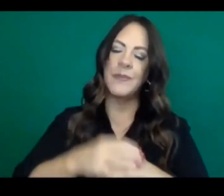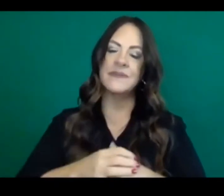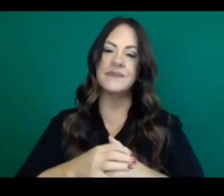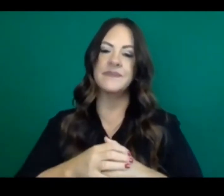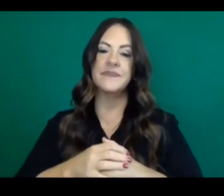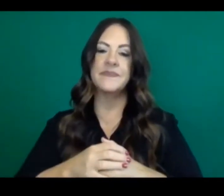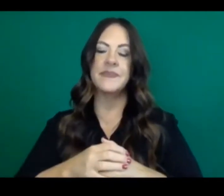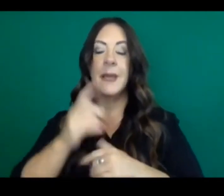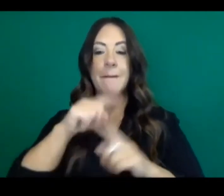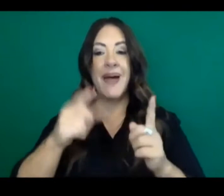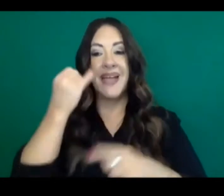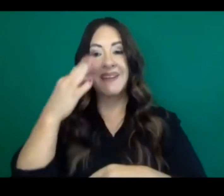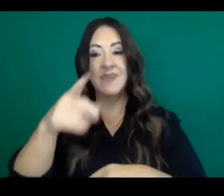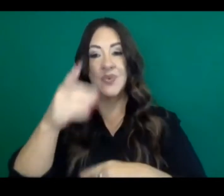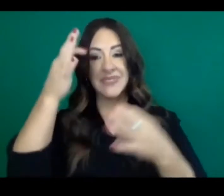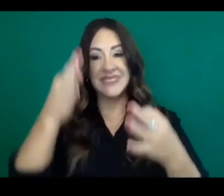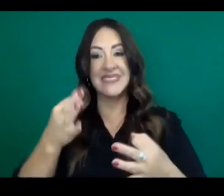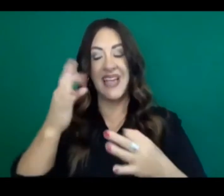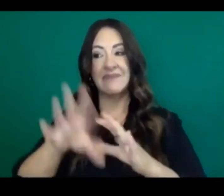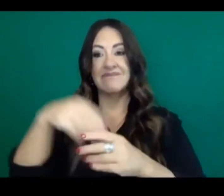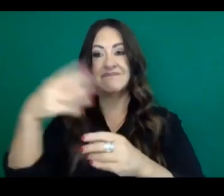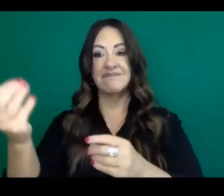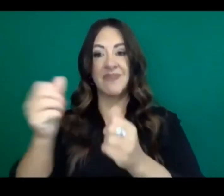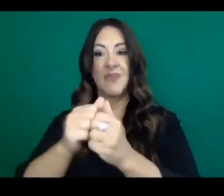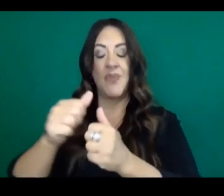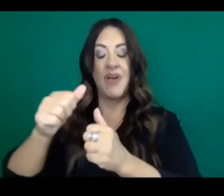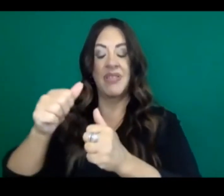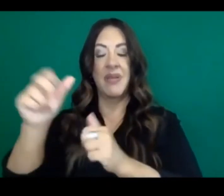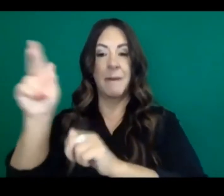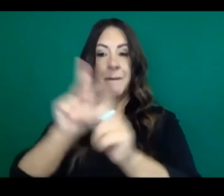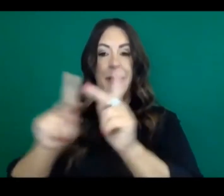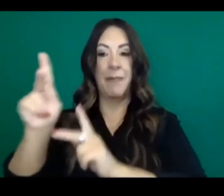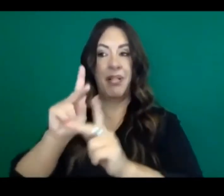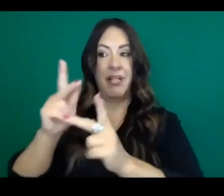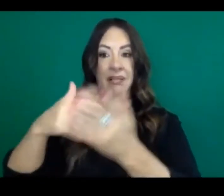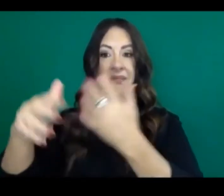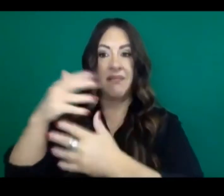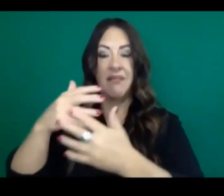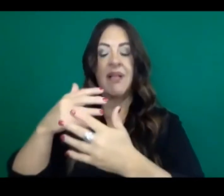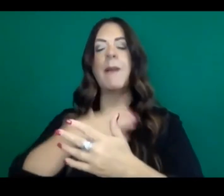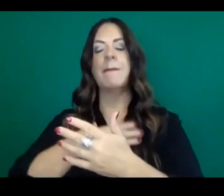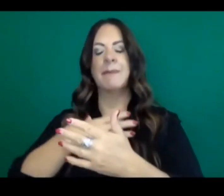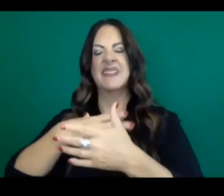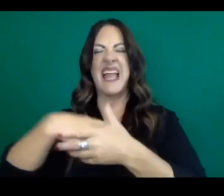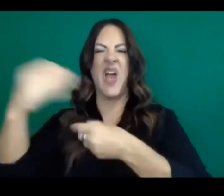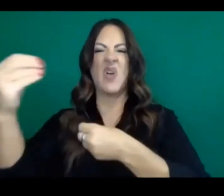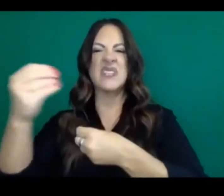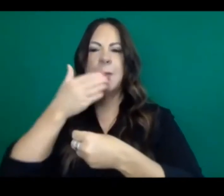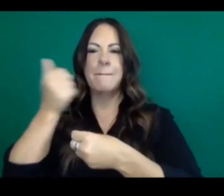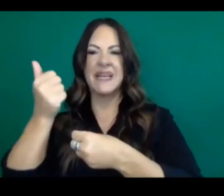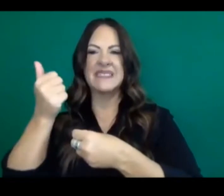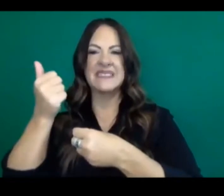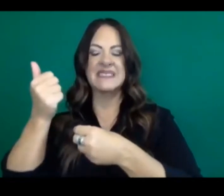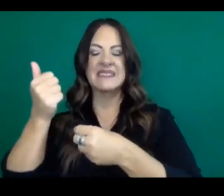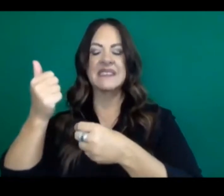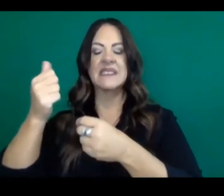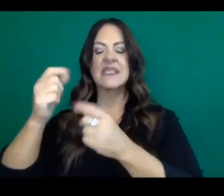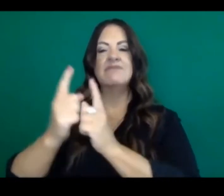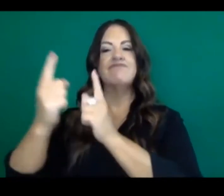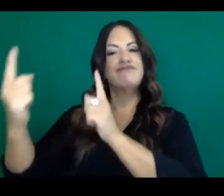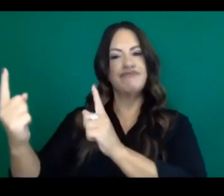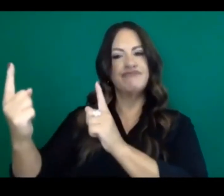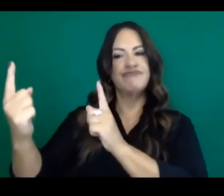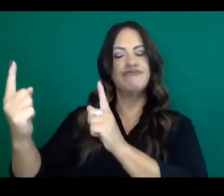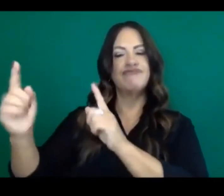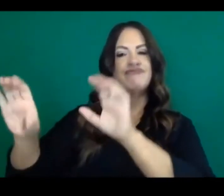you do choose to be with others, please keep it outside. Maintain your physical distance. Keep it small. Make sure it's brief.